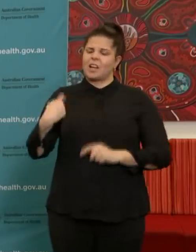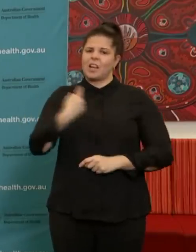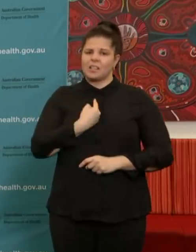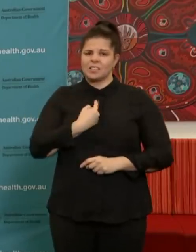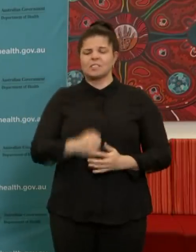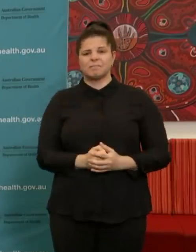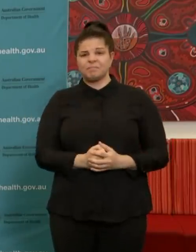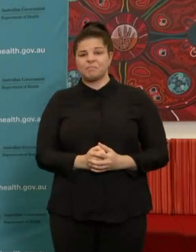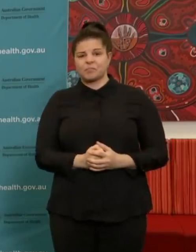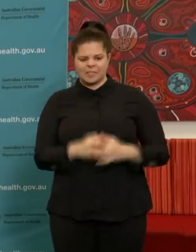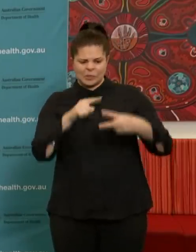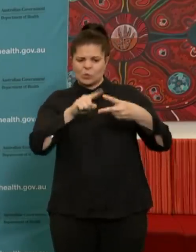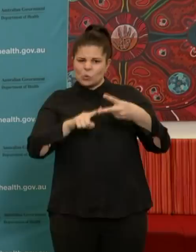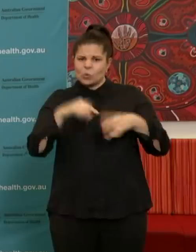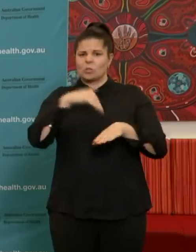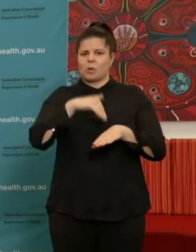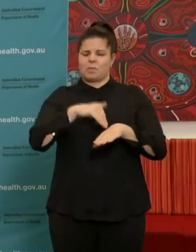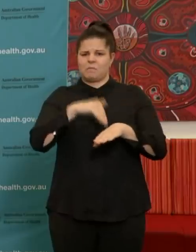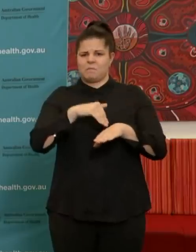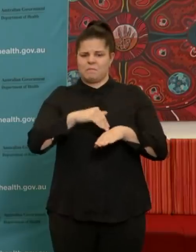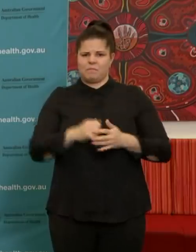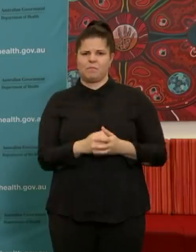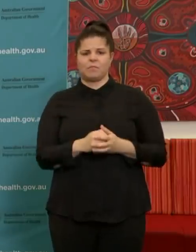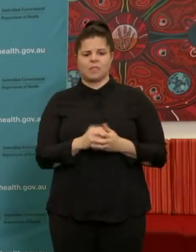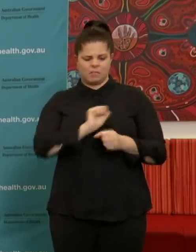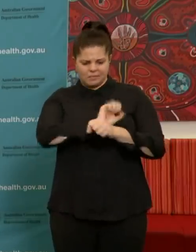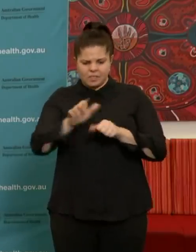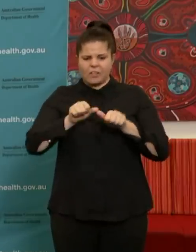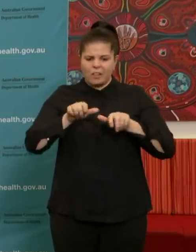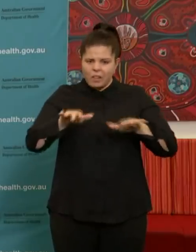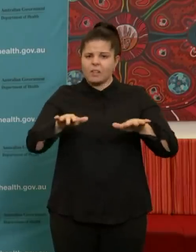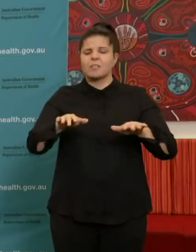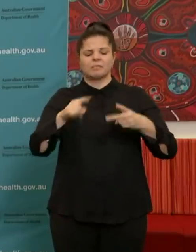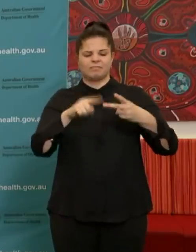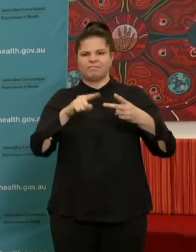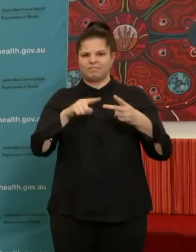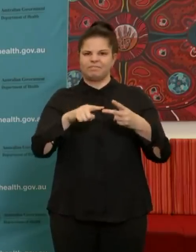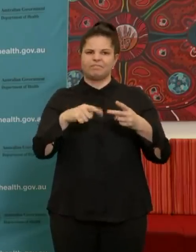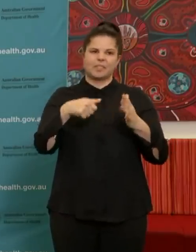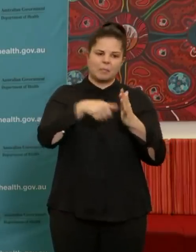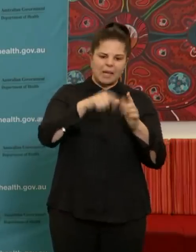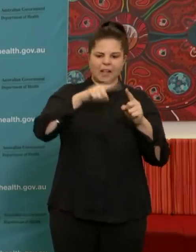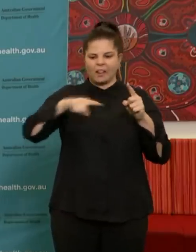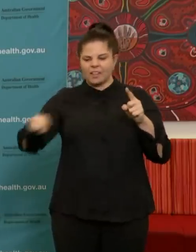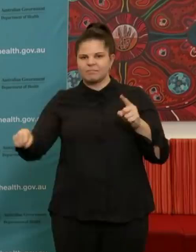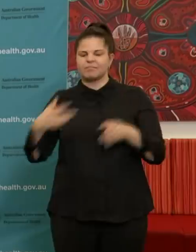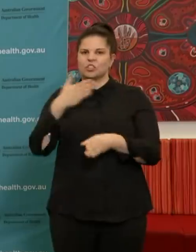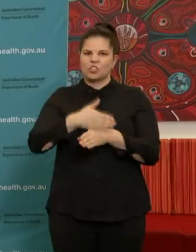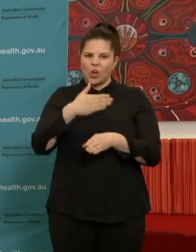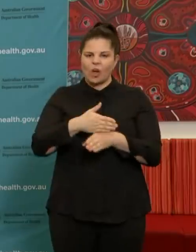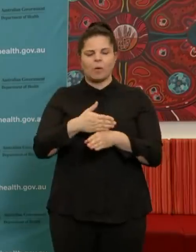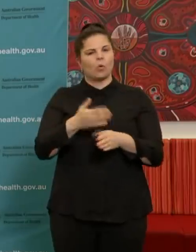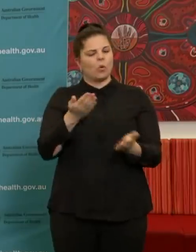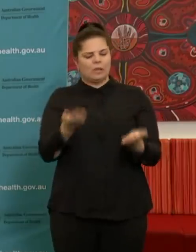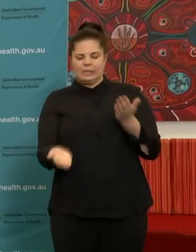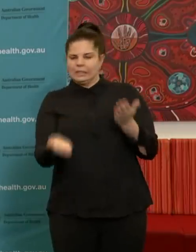as the effects on our society. And this is a difficult balancing act, which will continue